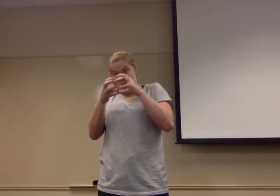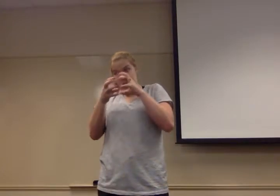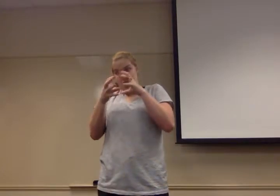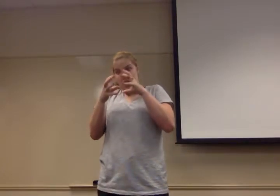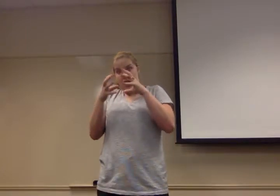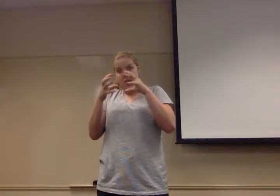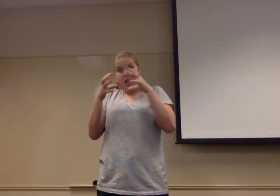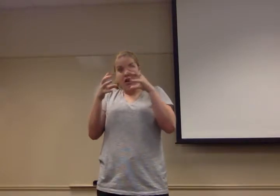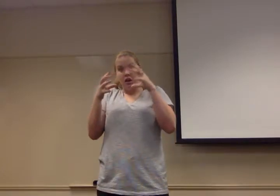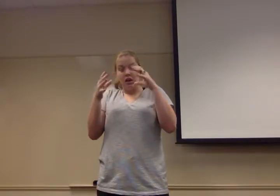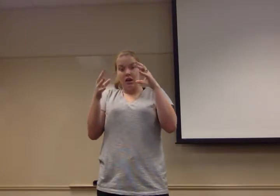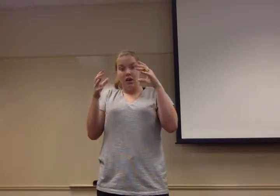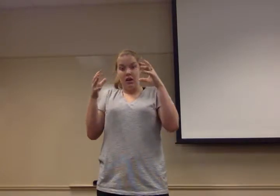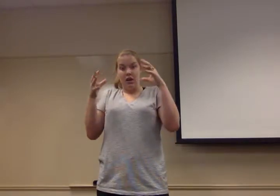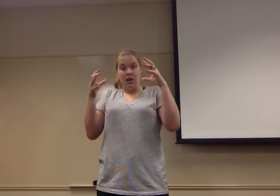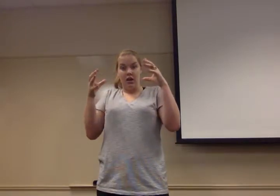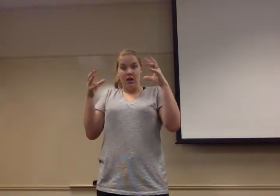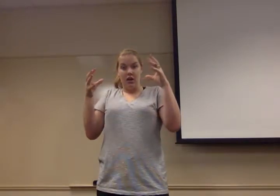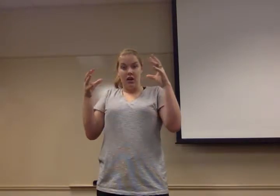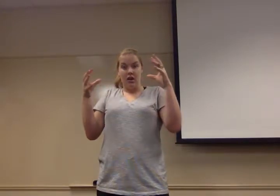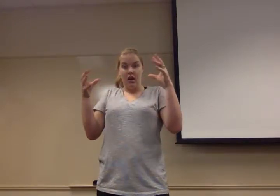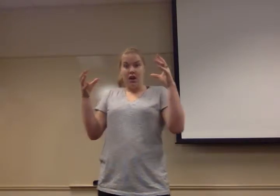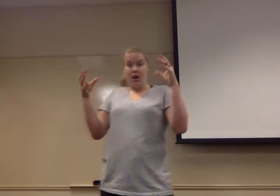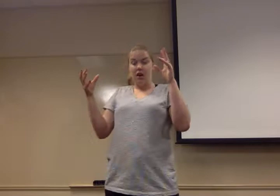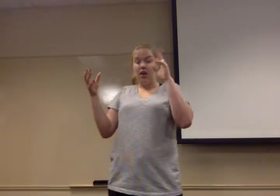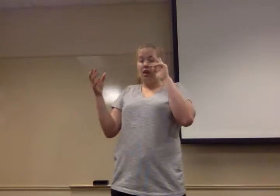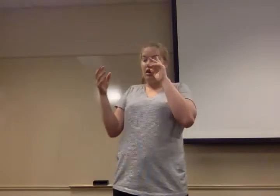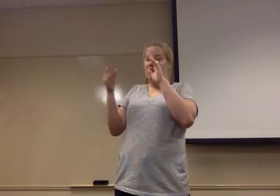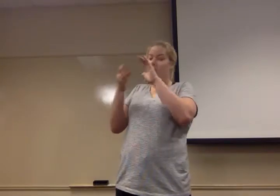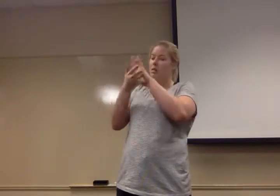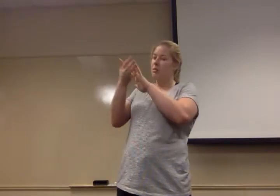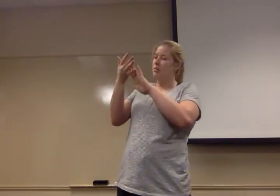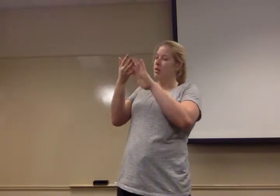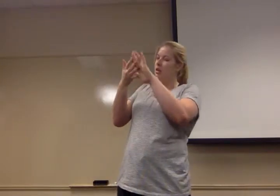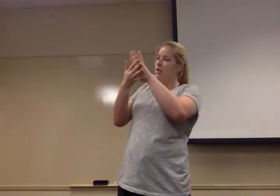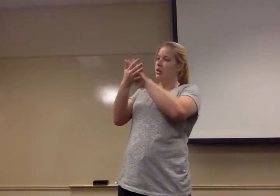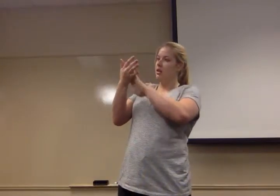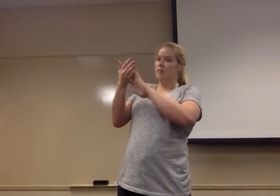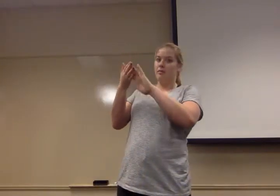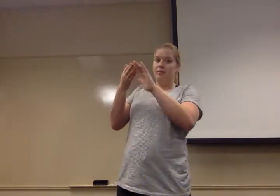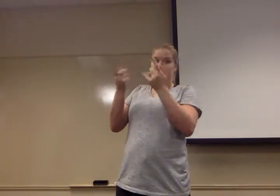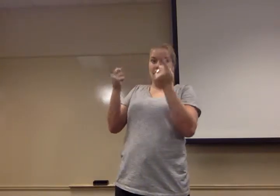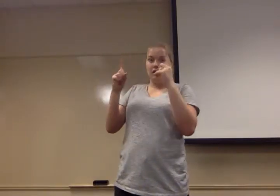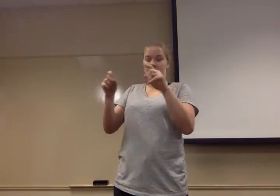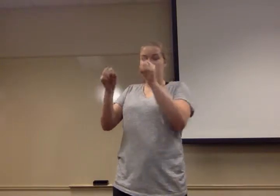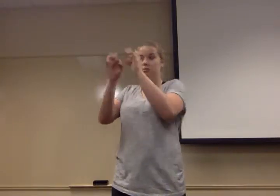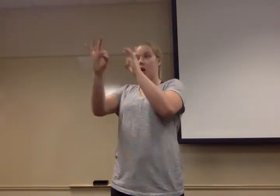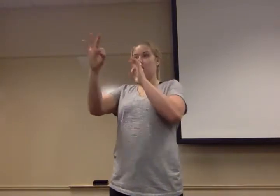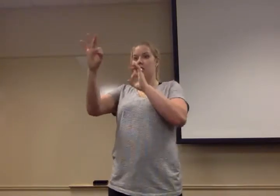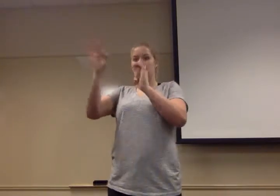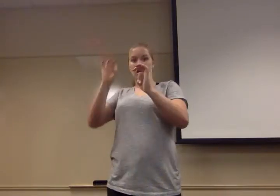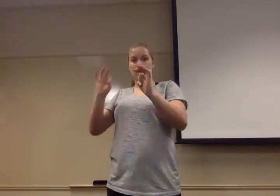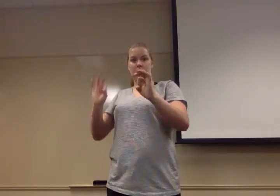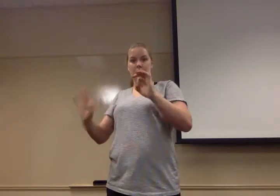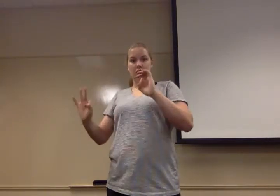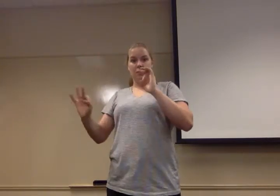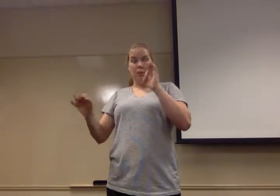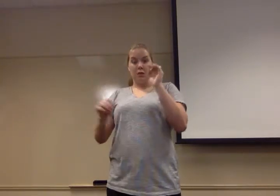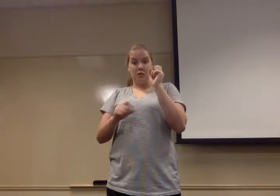And at first, it's just a blur. But very quickly, distinct things begin to appear in that blur. Within the first second, energy